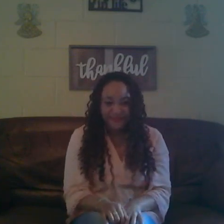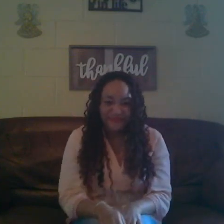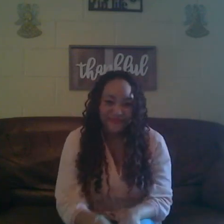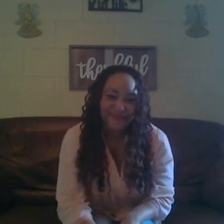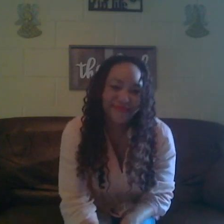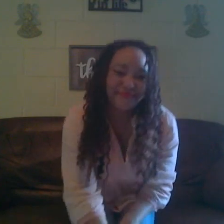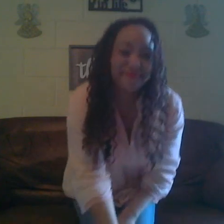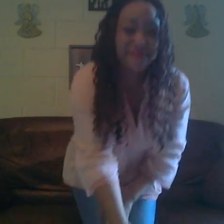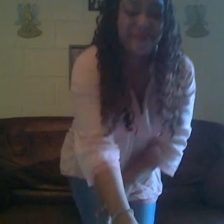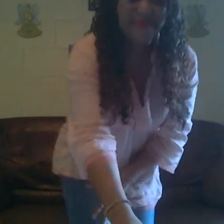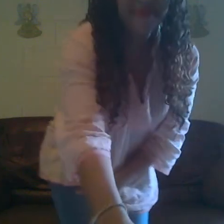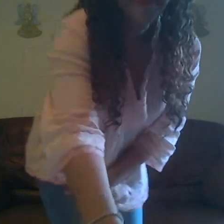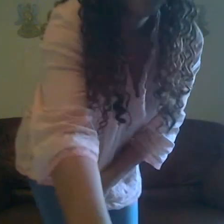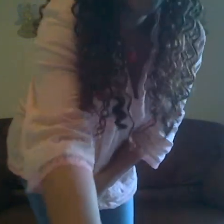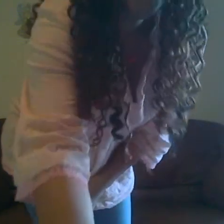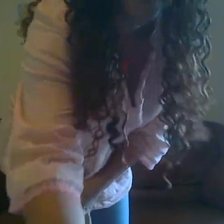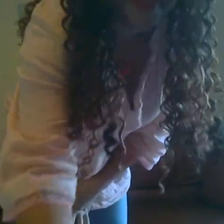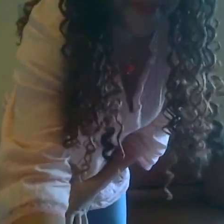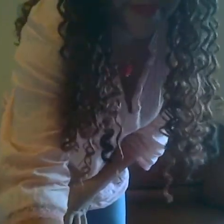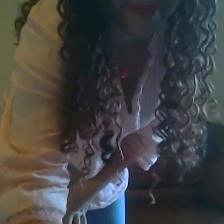I believe we are very close I we are very I you